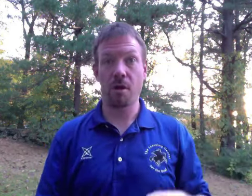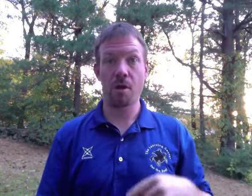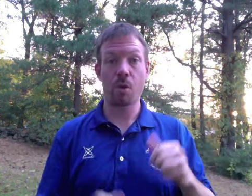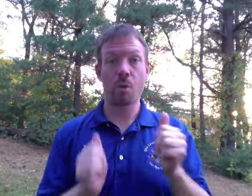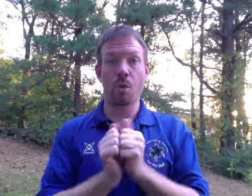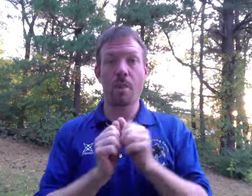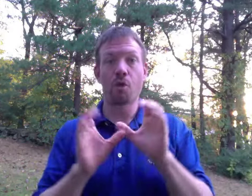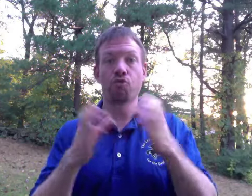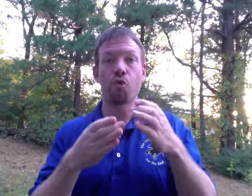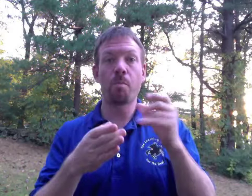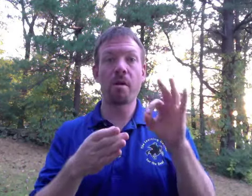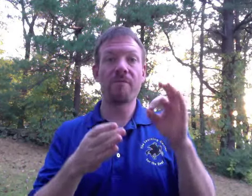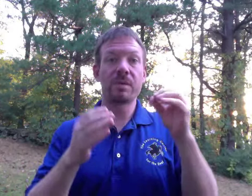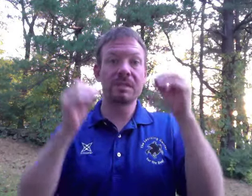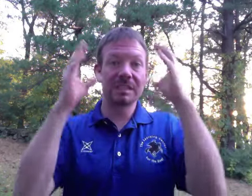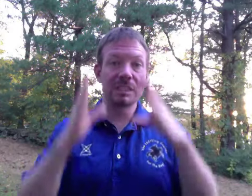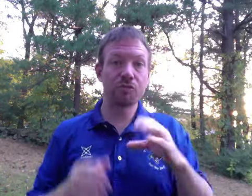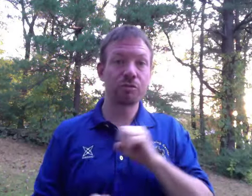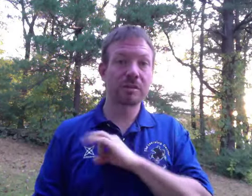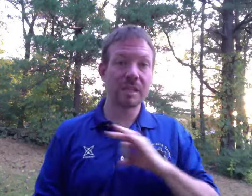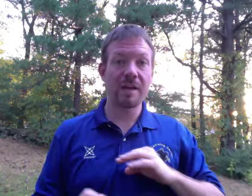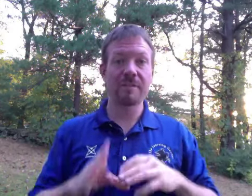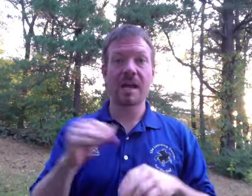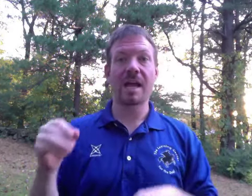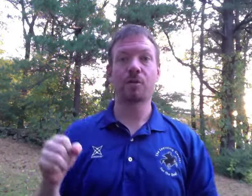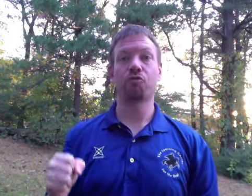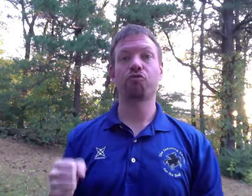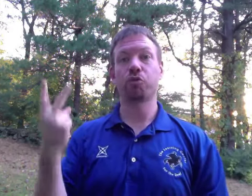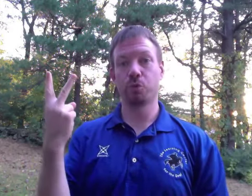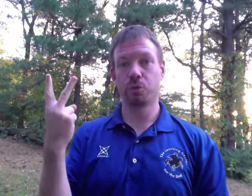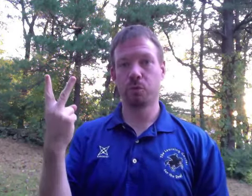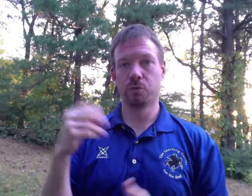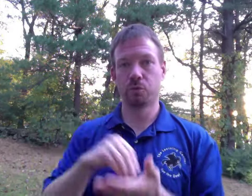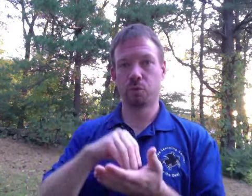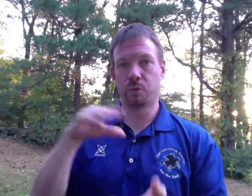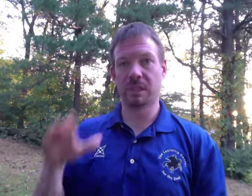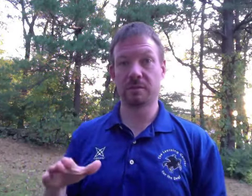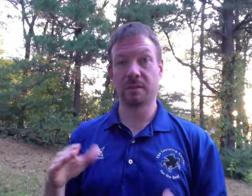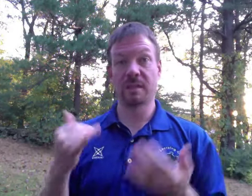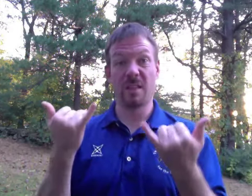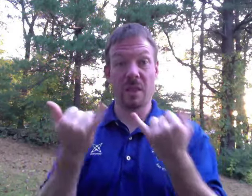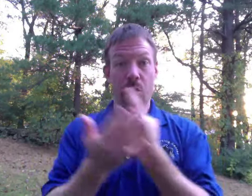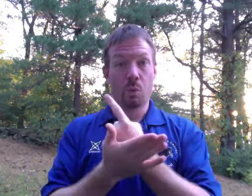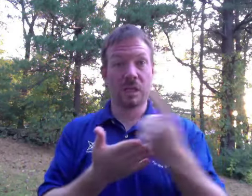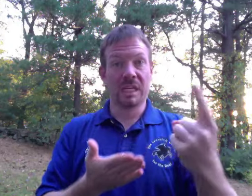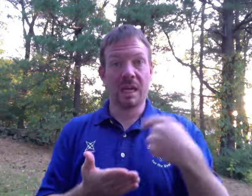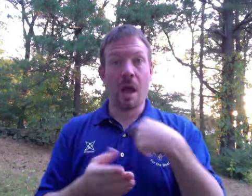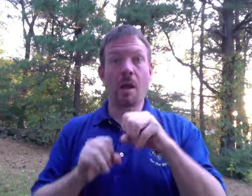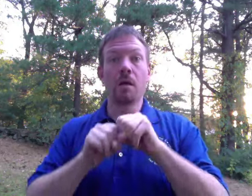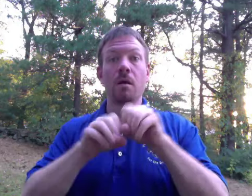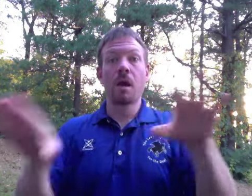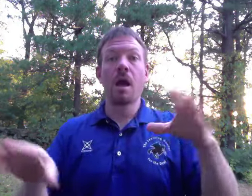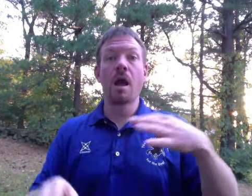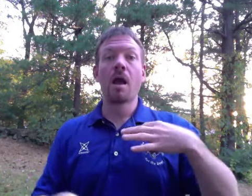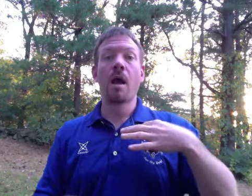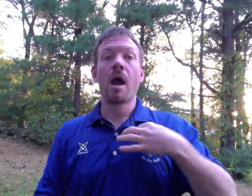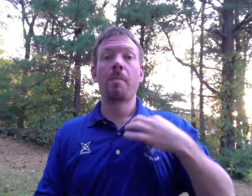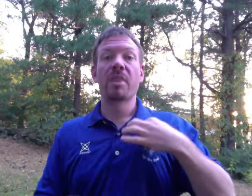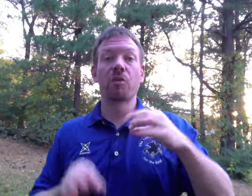be again visiting the Boai School for the Deaf. We'll be sending a group of staff and students. So this week, I will be